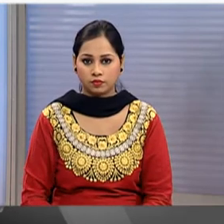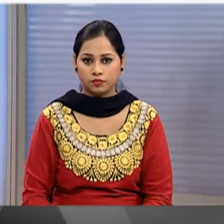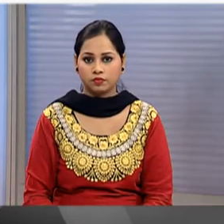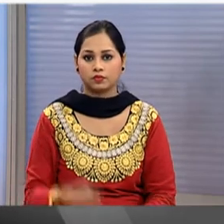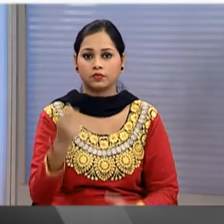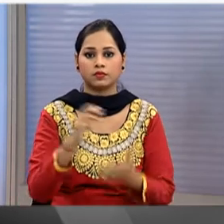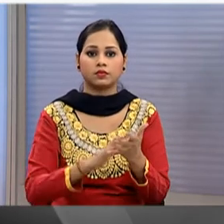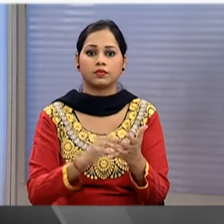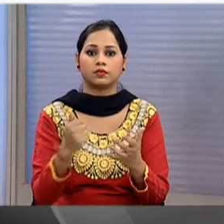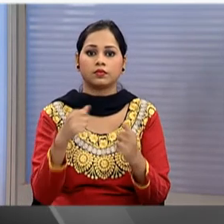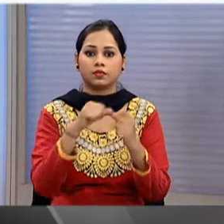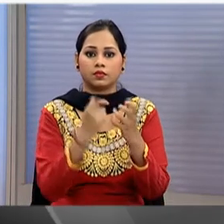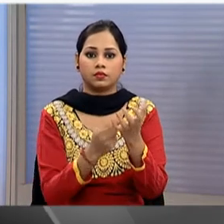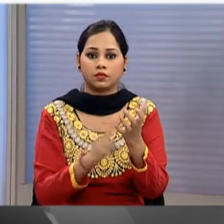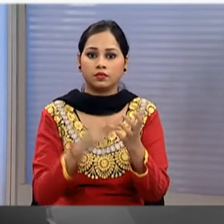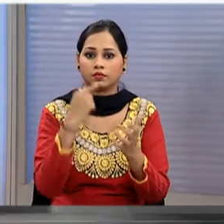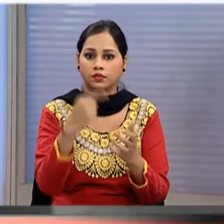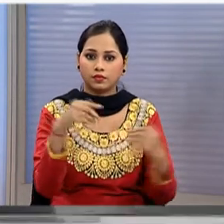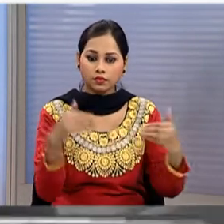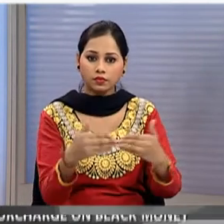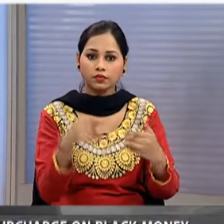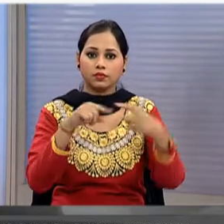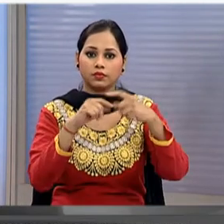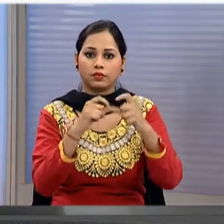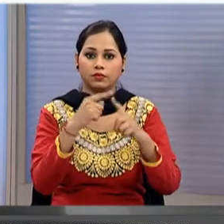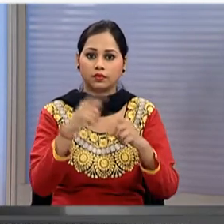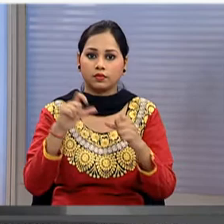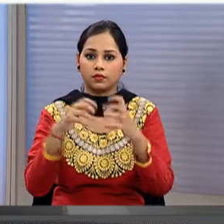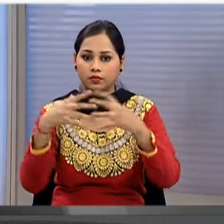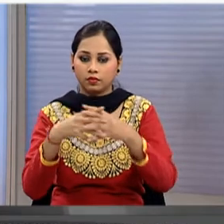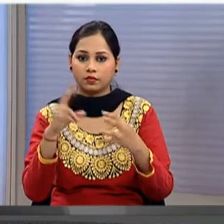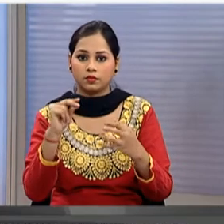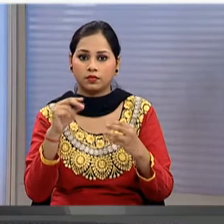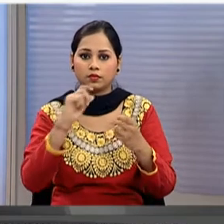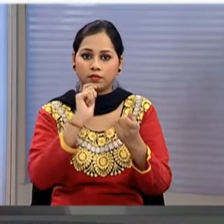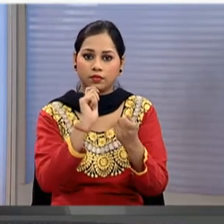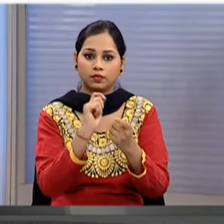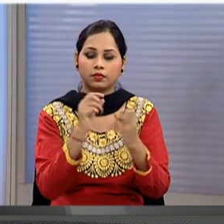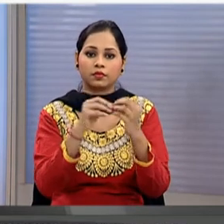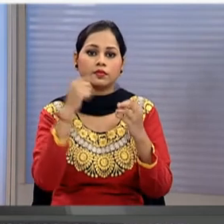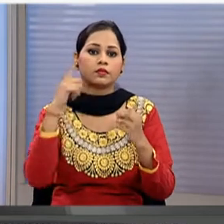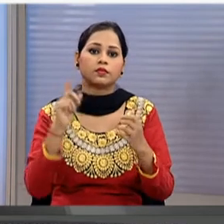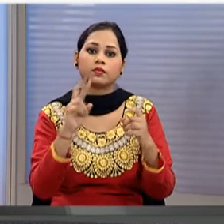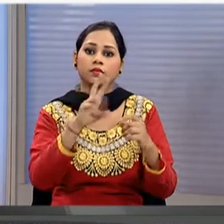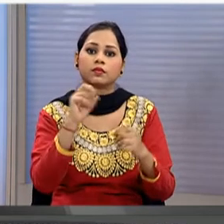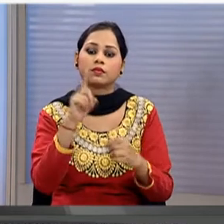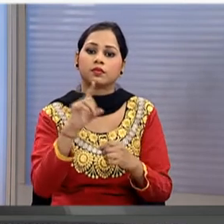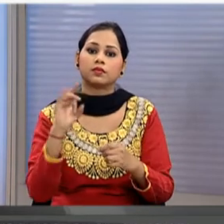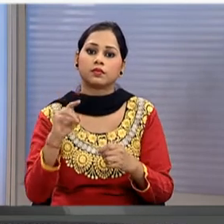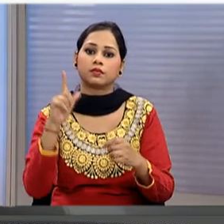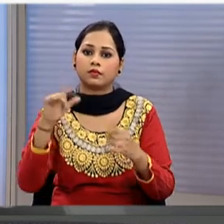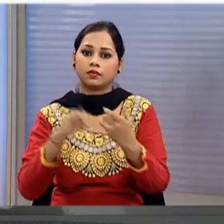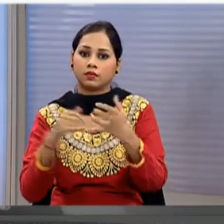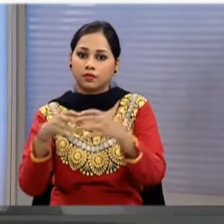finance minister Arun Jaitley has introduced the taxation laws second amendment bill 2016 in the Lok Sabha